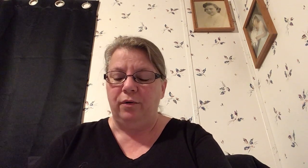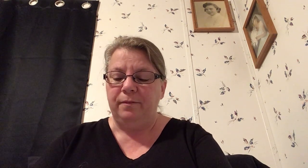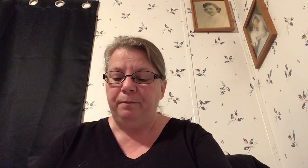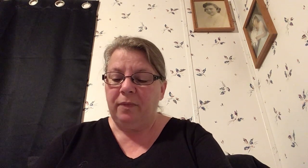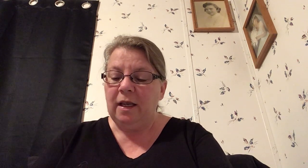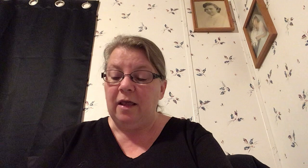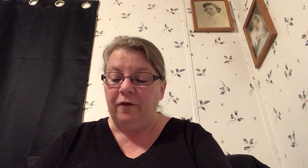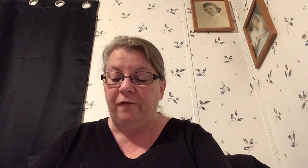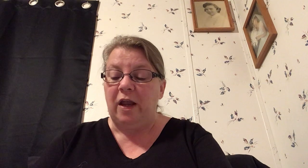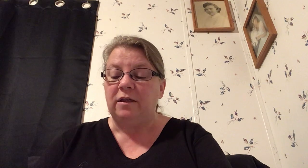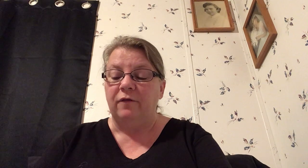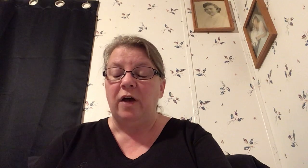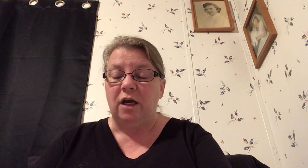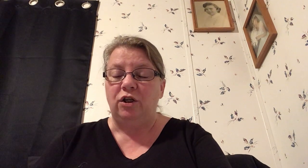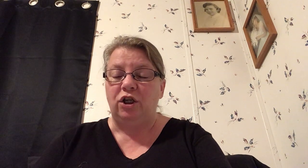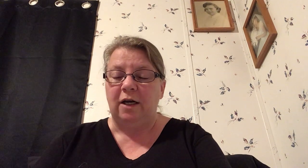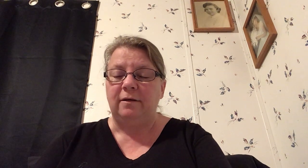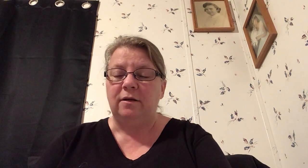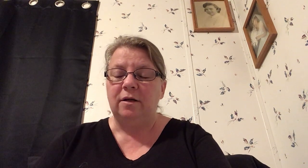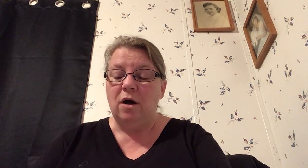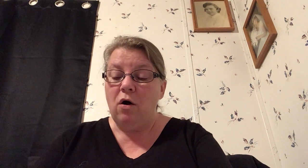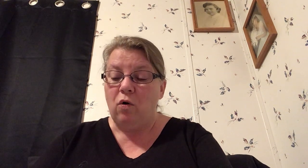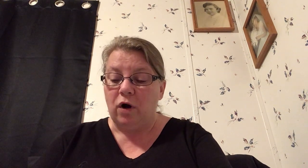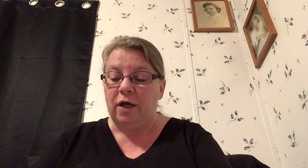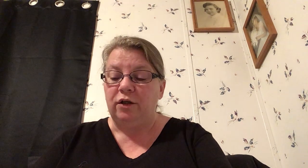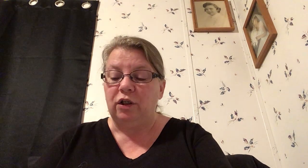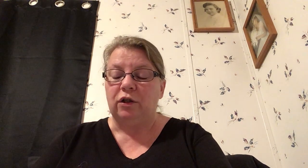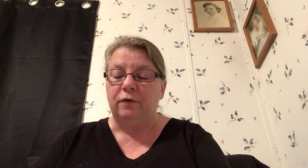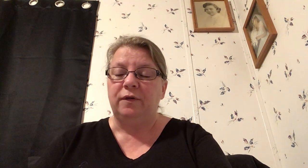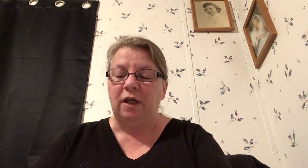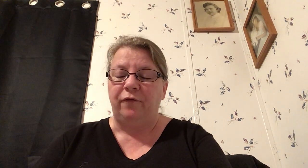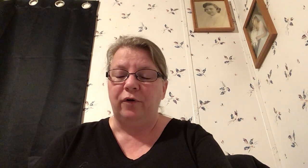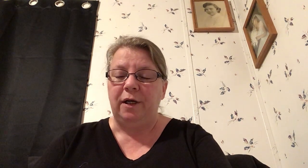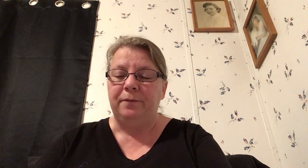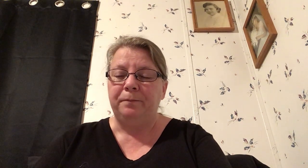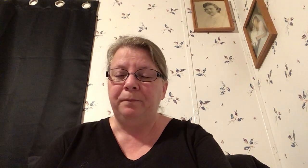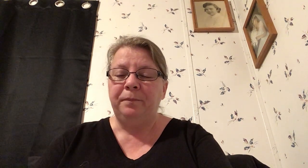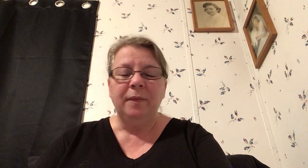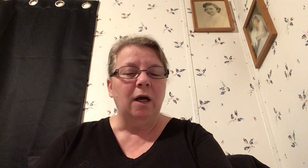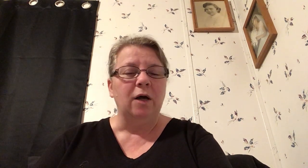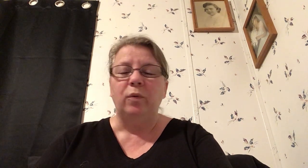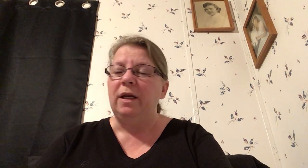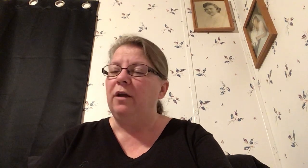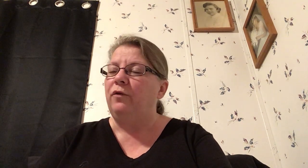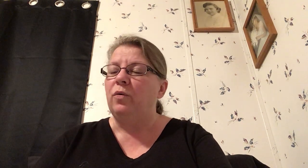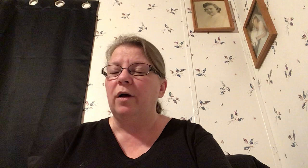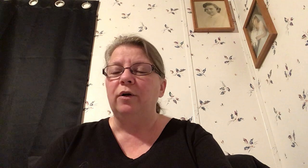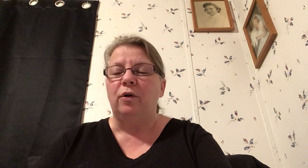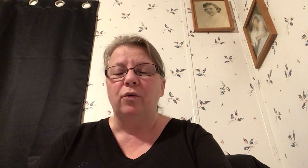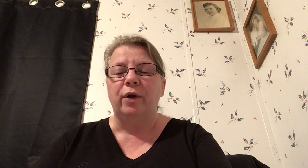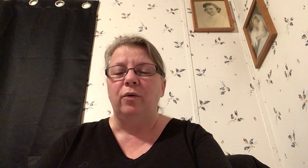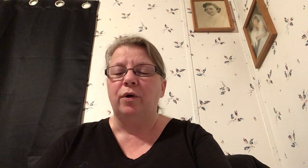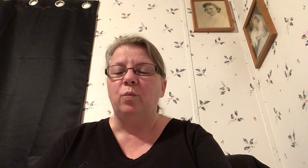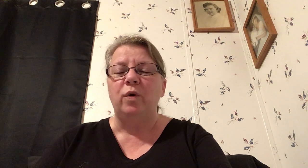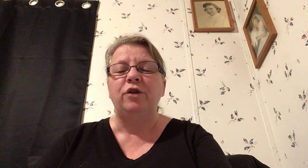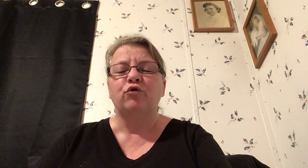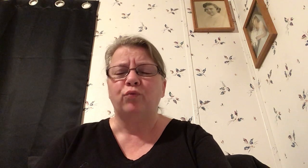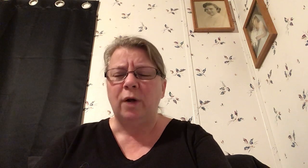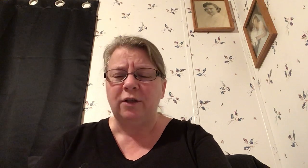in the face of unjust or undeserved suffering God we give you all the glory lord and we trust